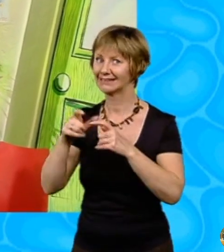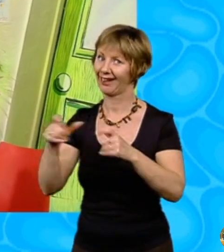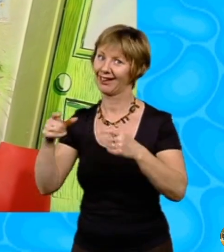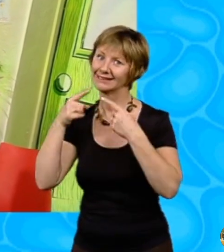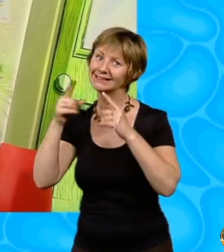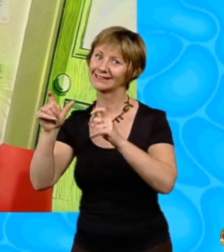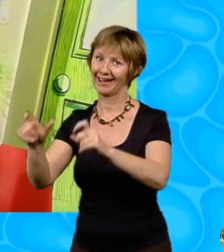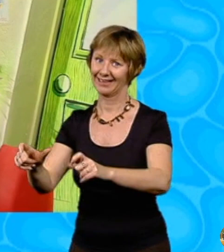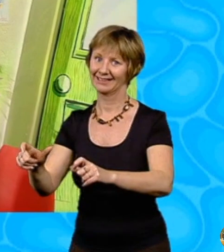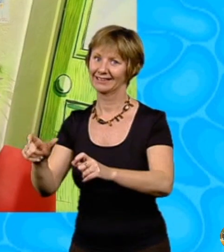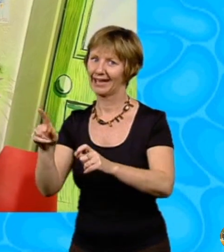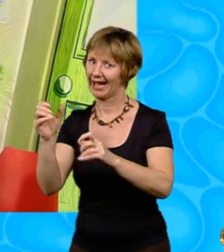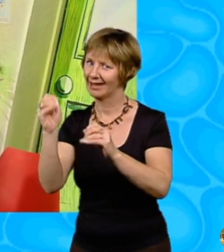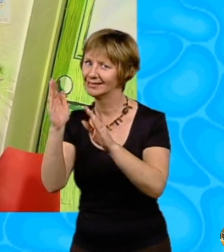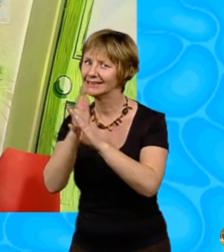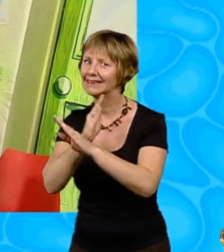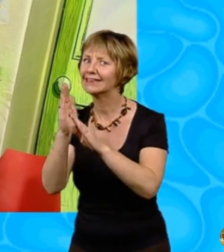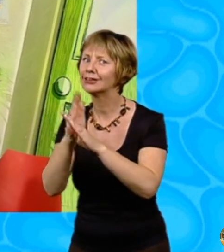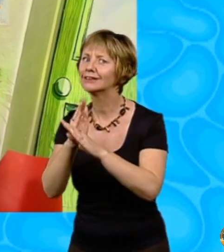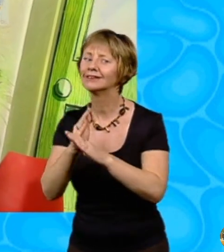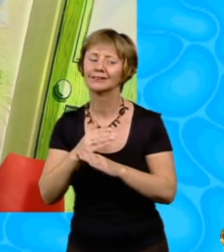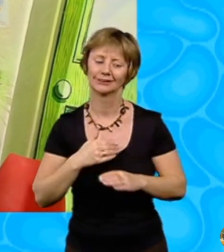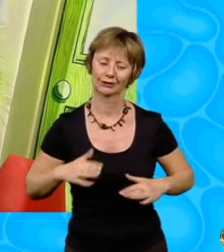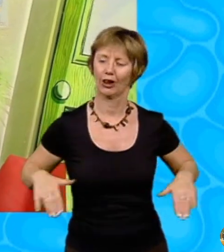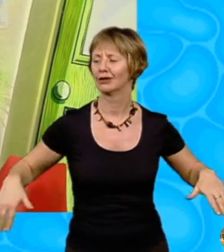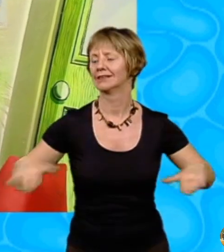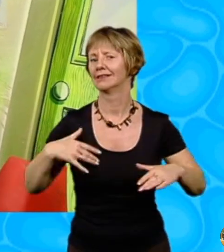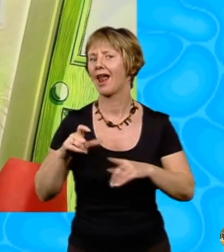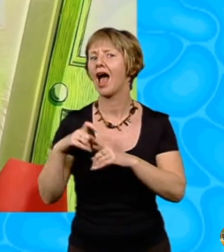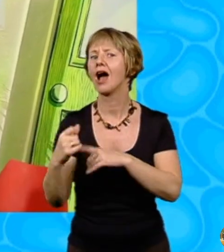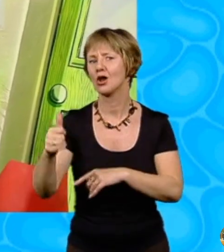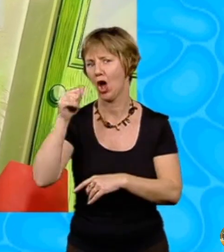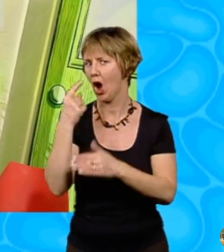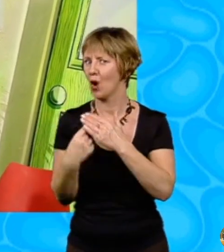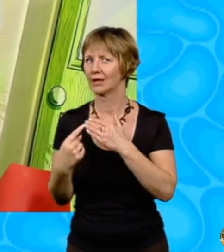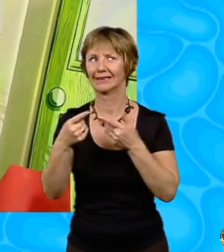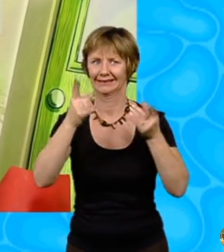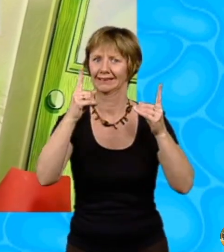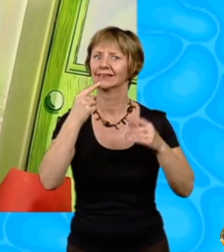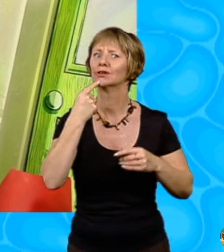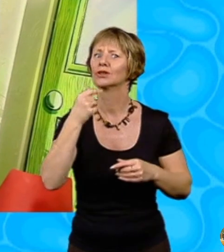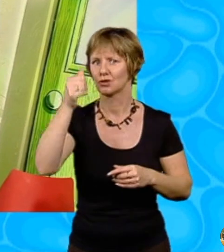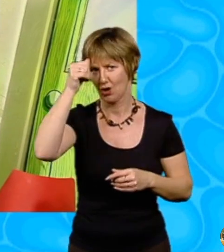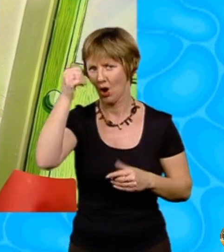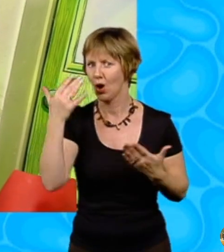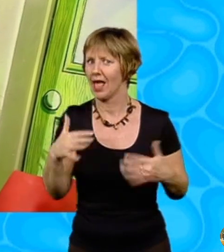Miss Porter had a secret that only the others in my class and the headmistress knew. And that was the way it was going to stay.